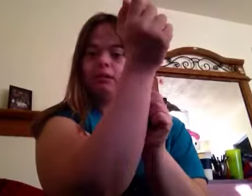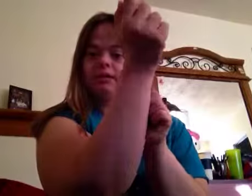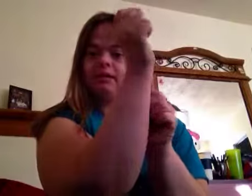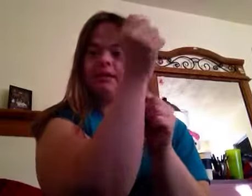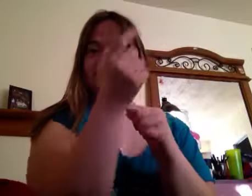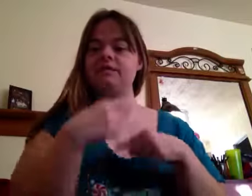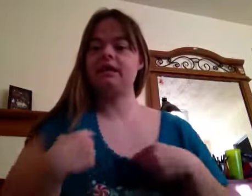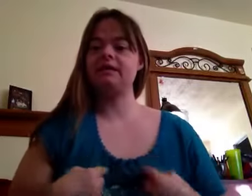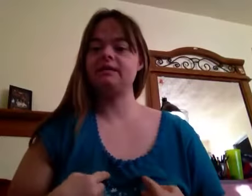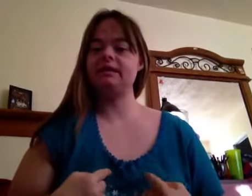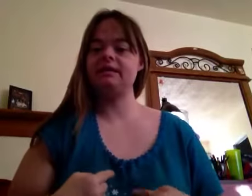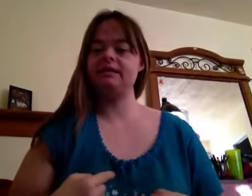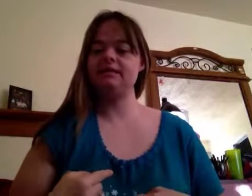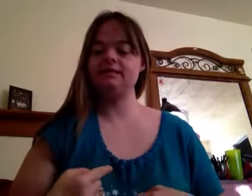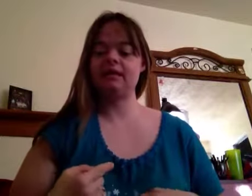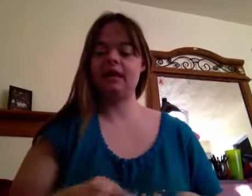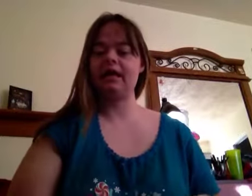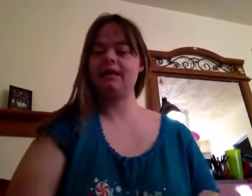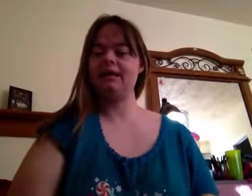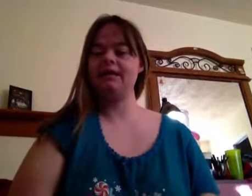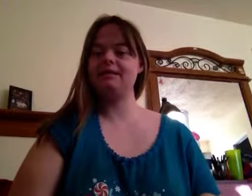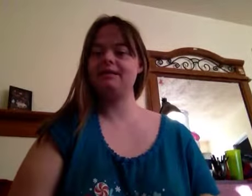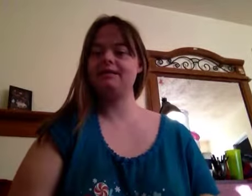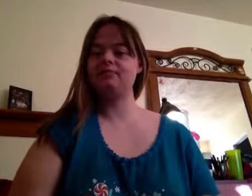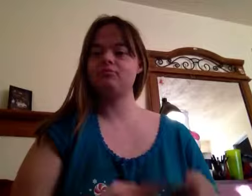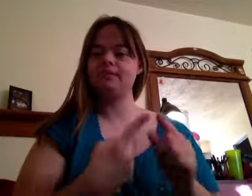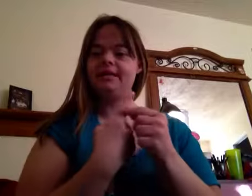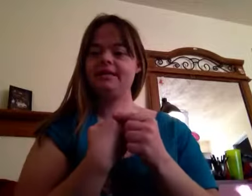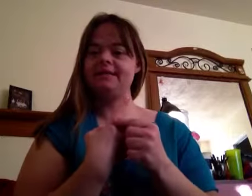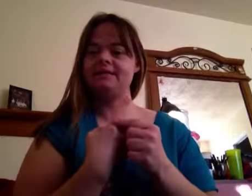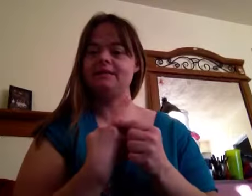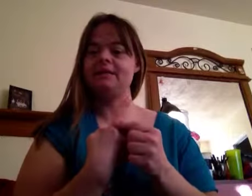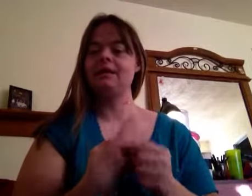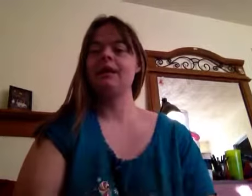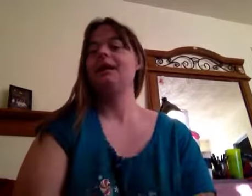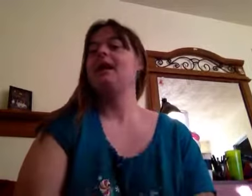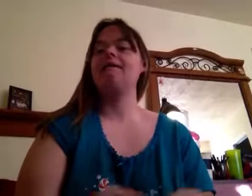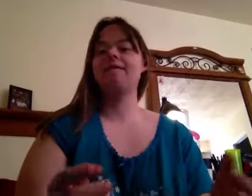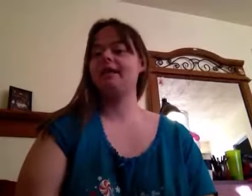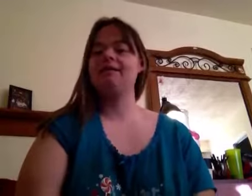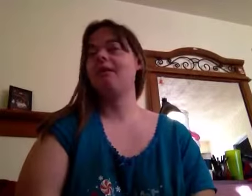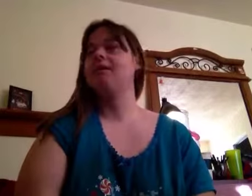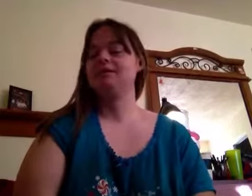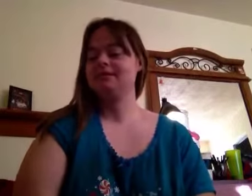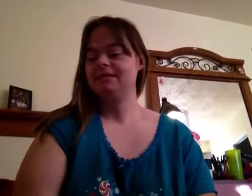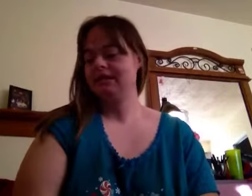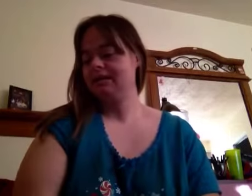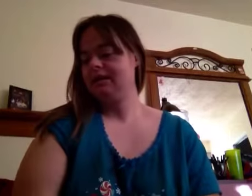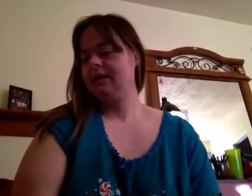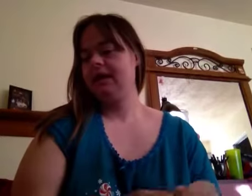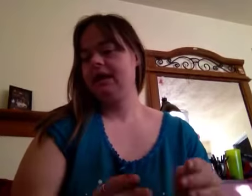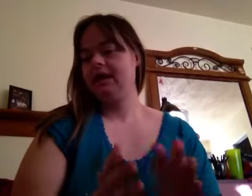bracelets, necklaces, anklets, rings, everything. And,